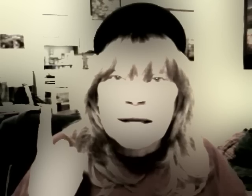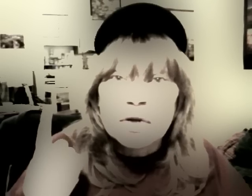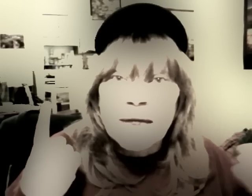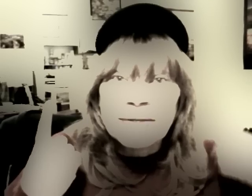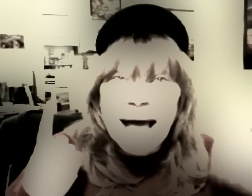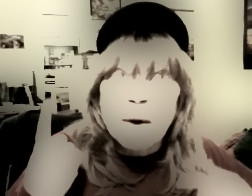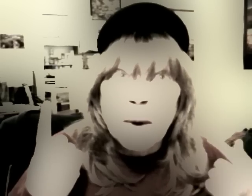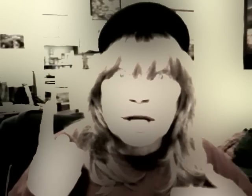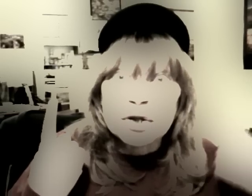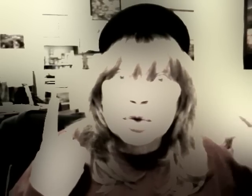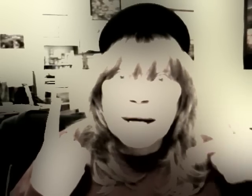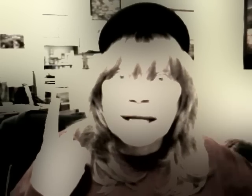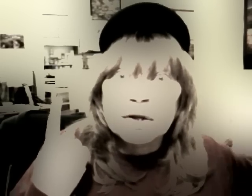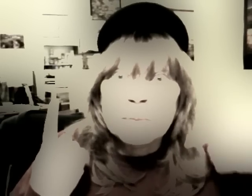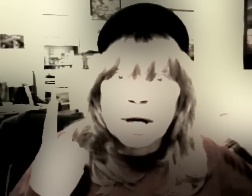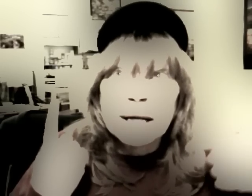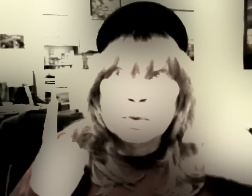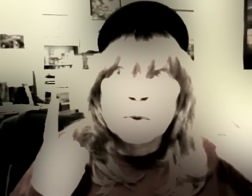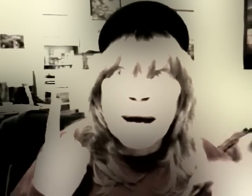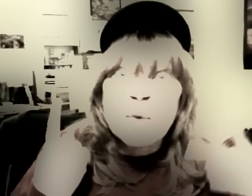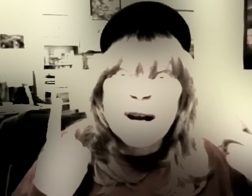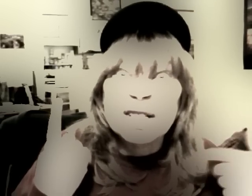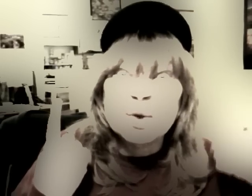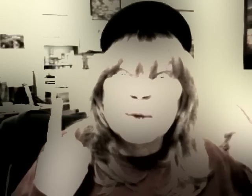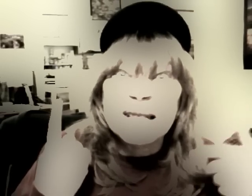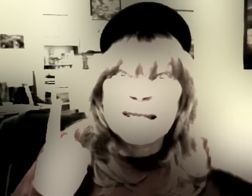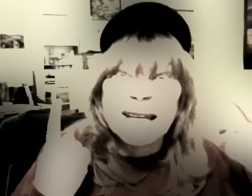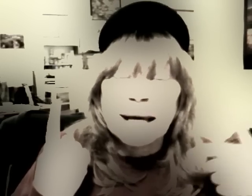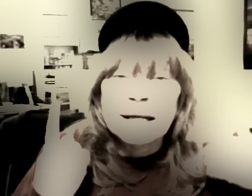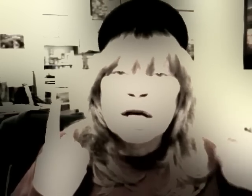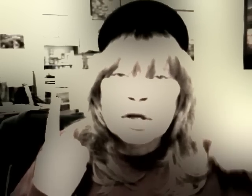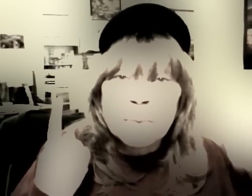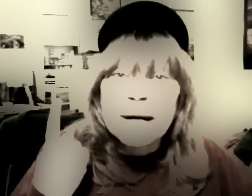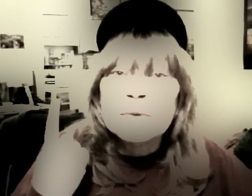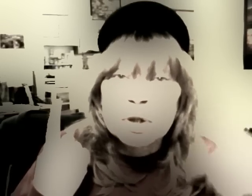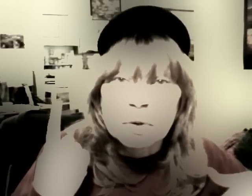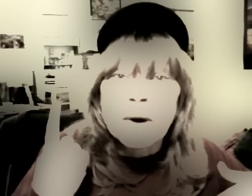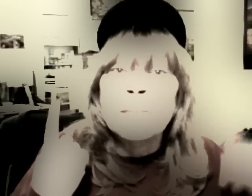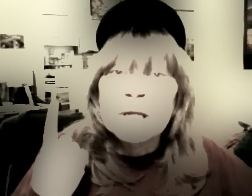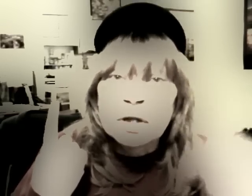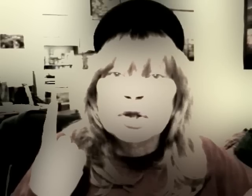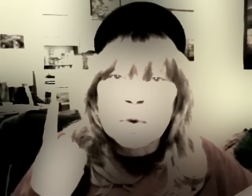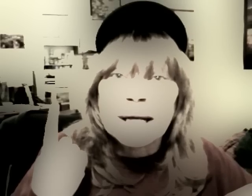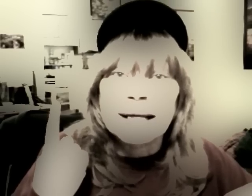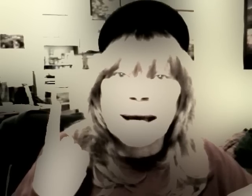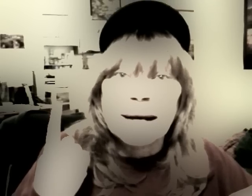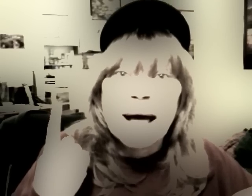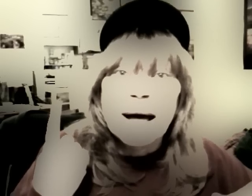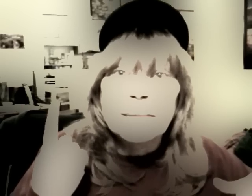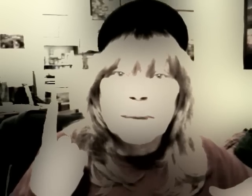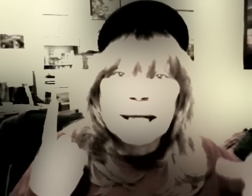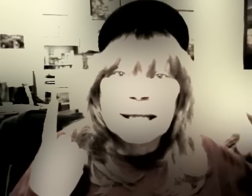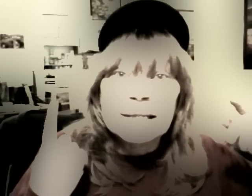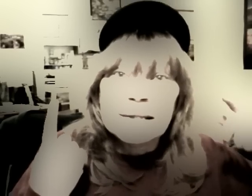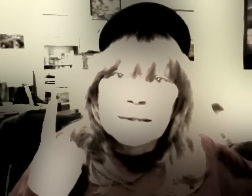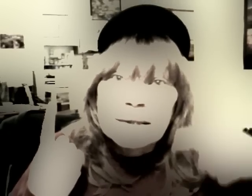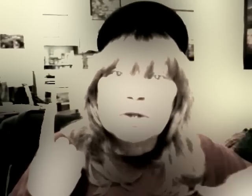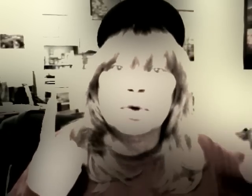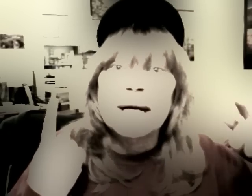so that that way you're training your brain. Ooh, I don't want to do this again. Your brain will screw up and you'll do it again. But it's training